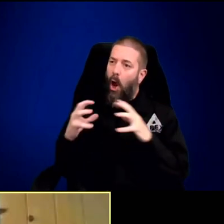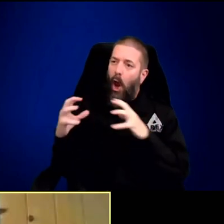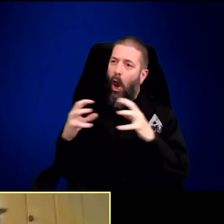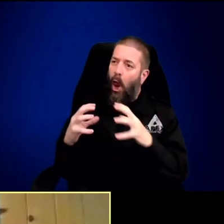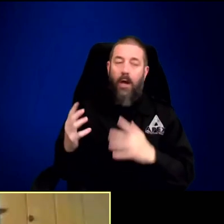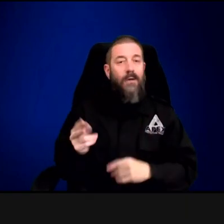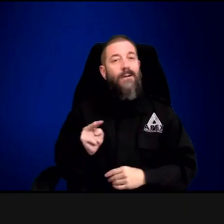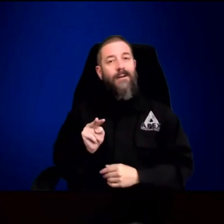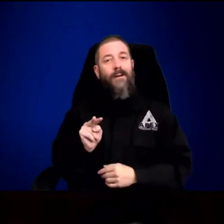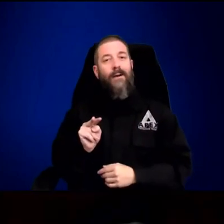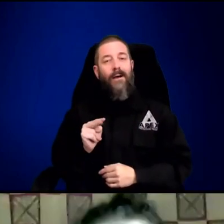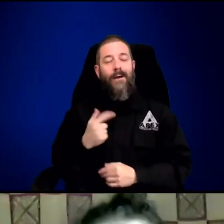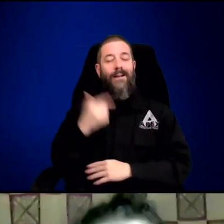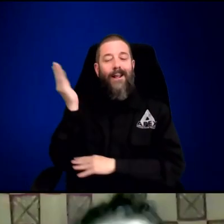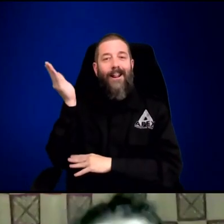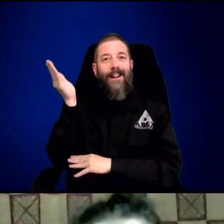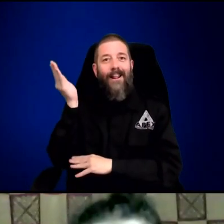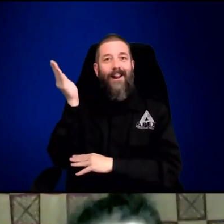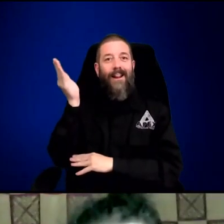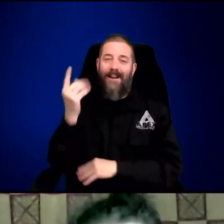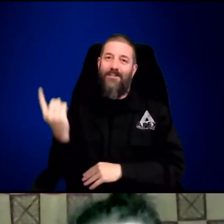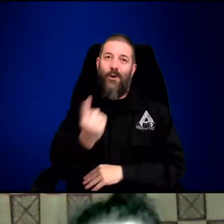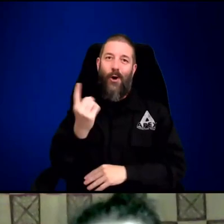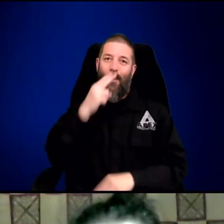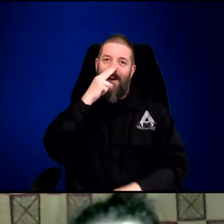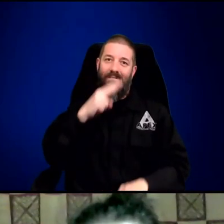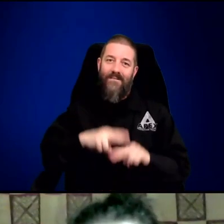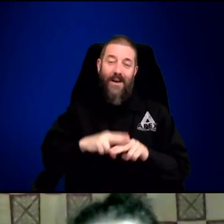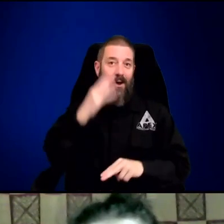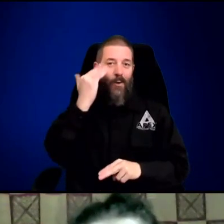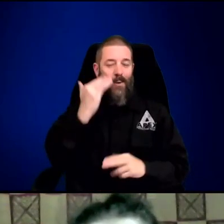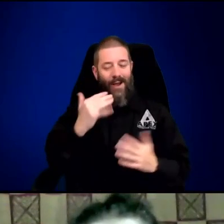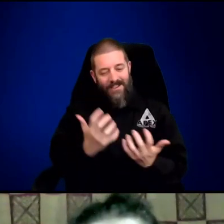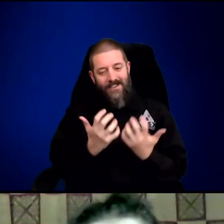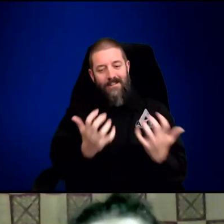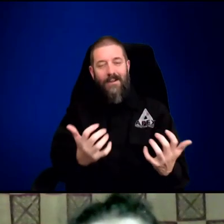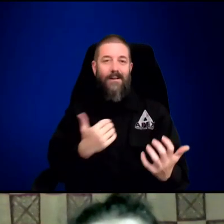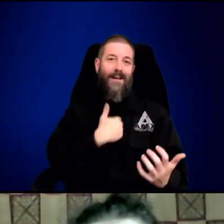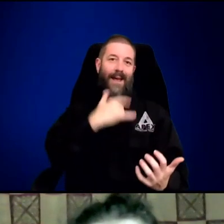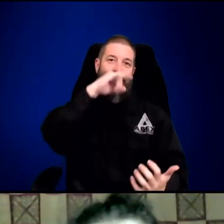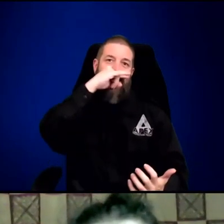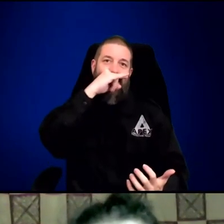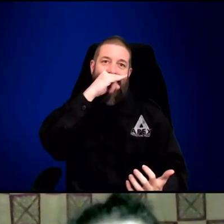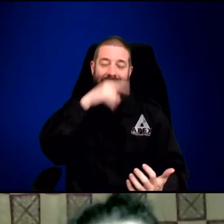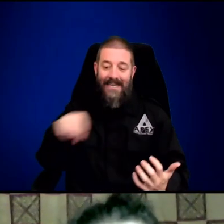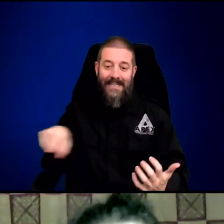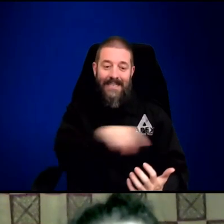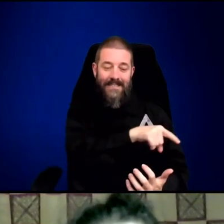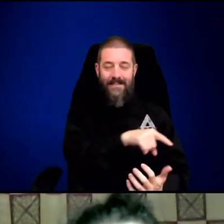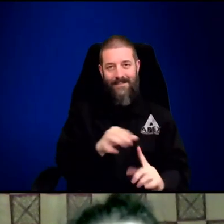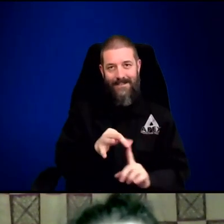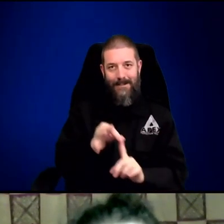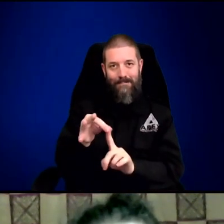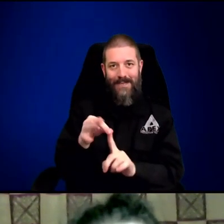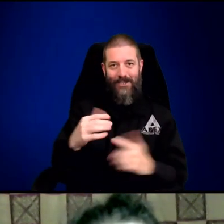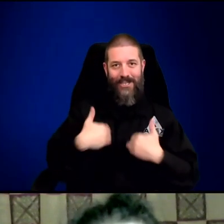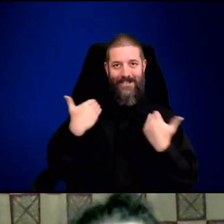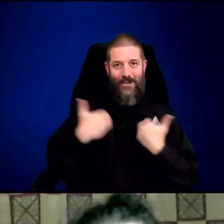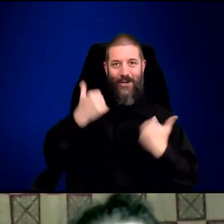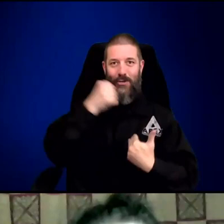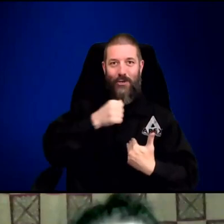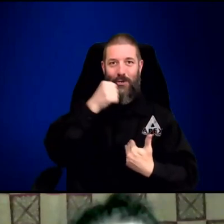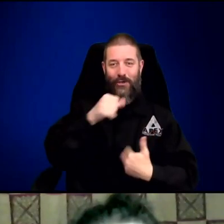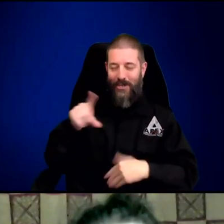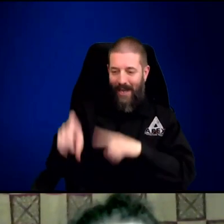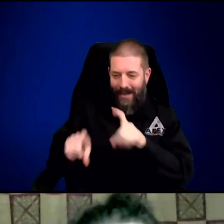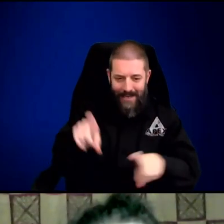and forth. And, as you know, I do a lot of talks here. And people are always fascinated about the sisters that